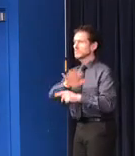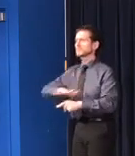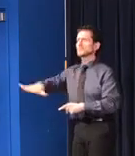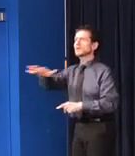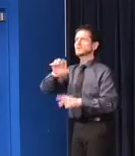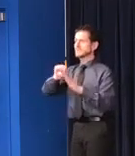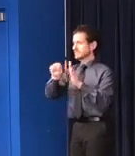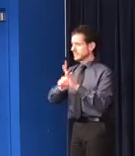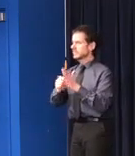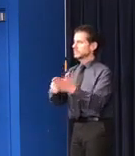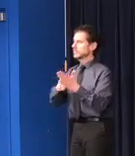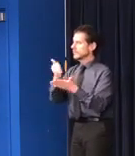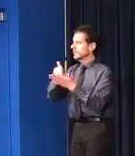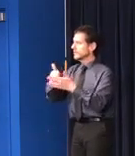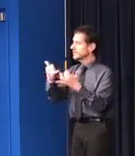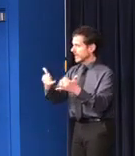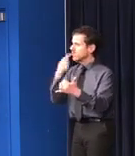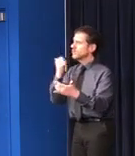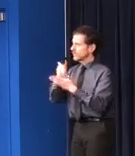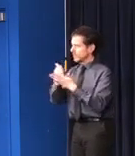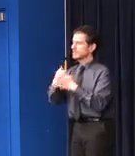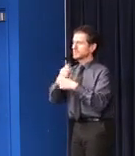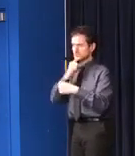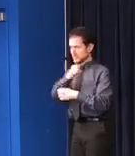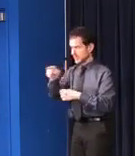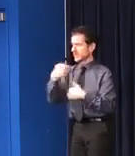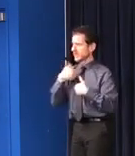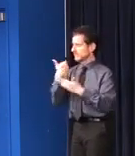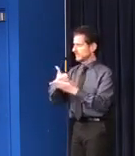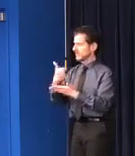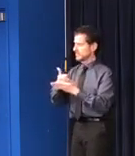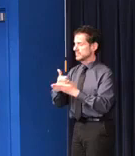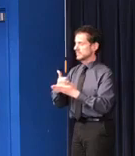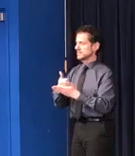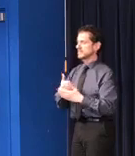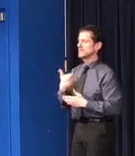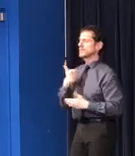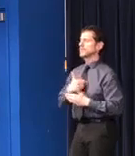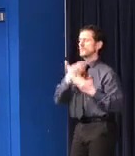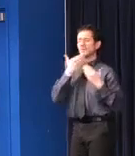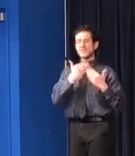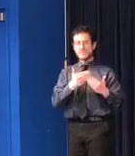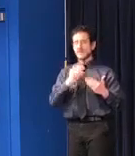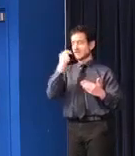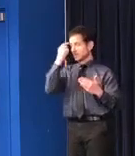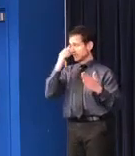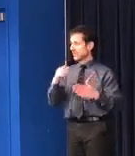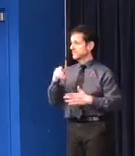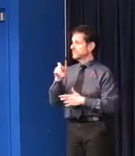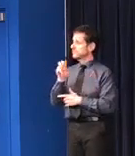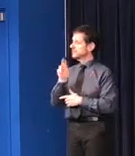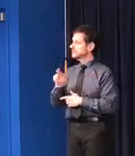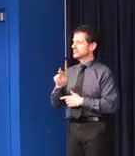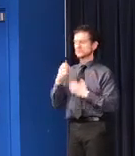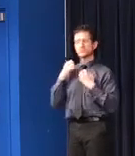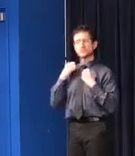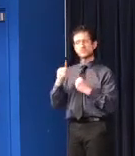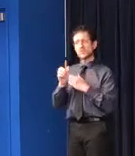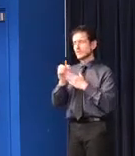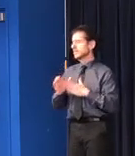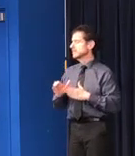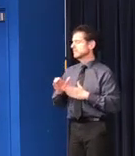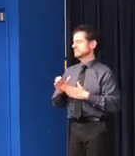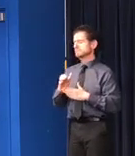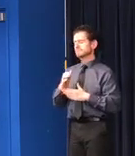need help now. Thanks to the strong, kind, and clear leadership from Governor Pritzker, we are also working to